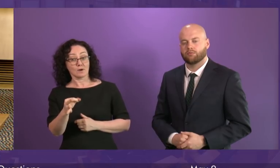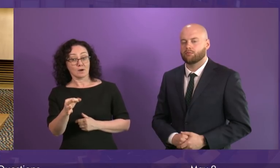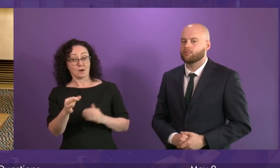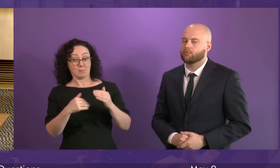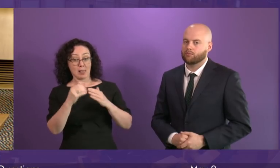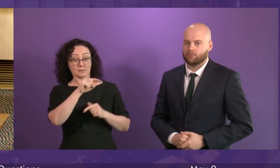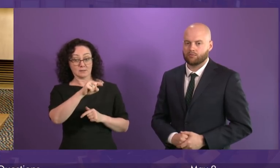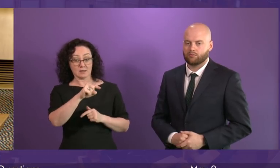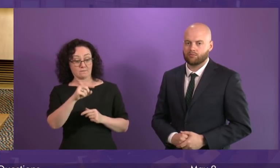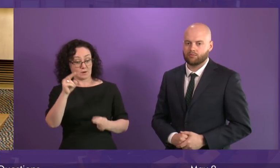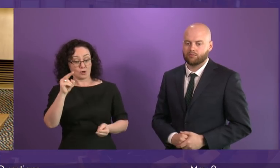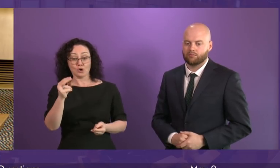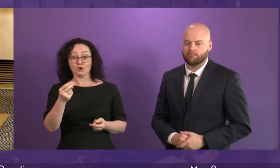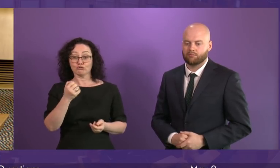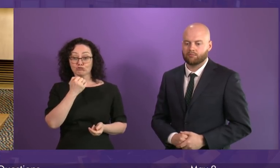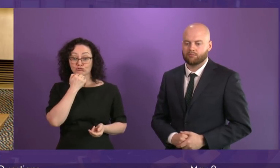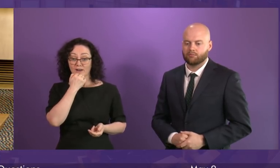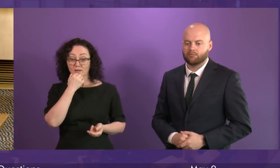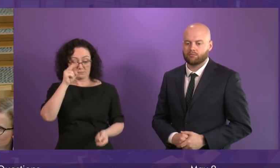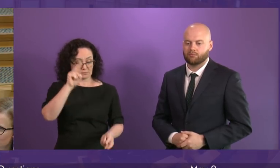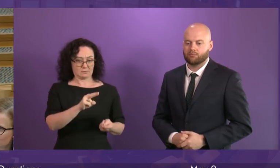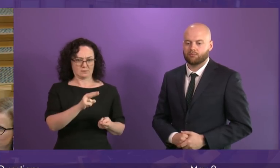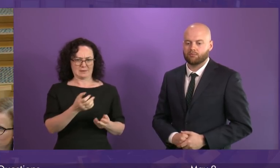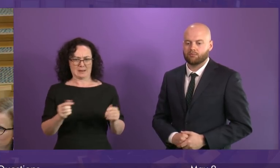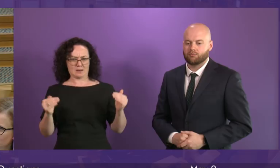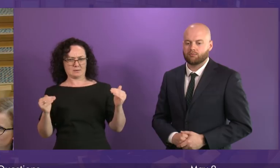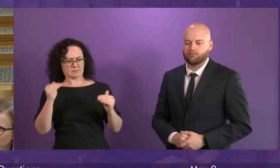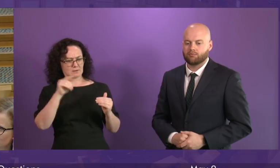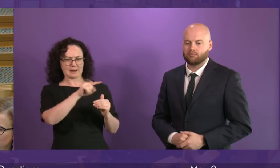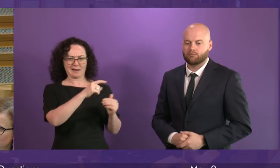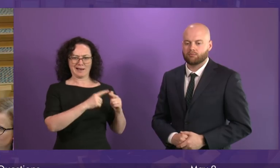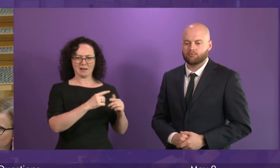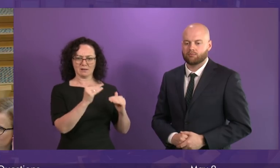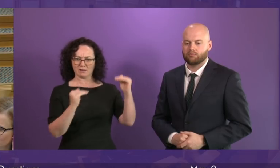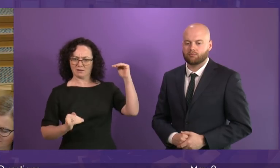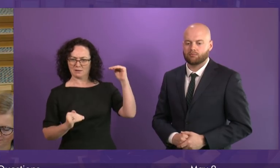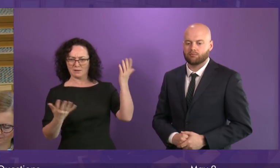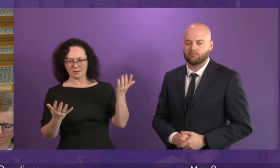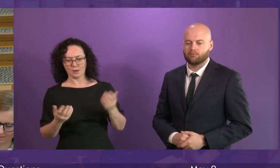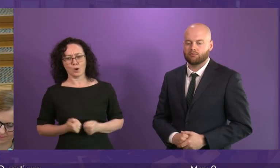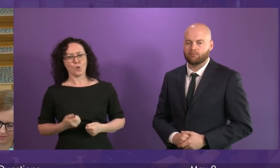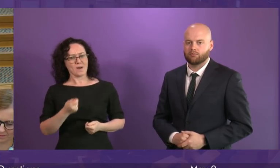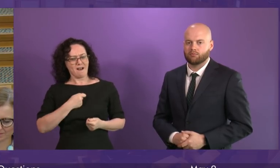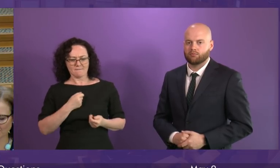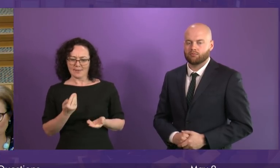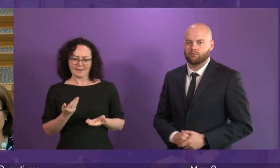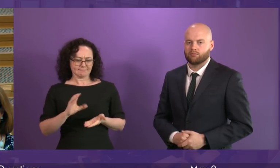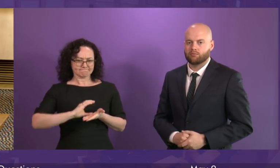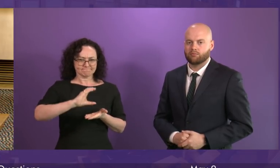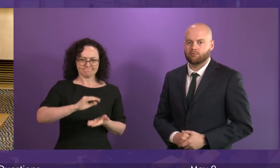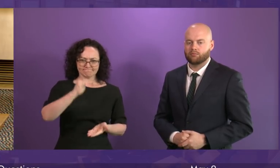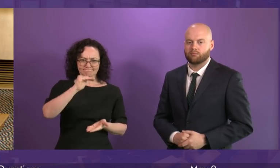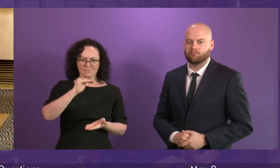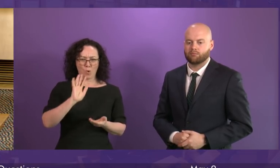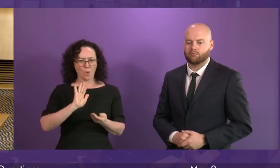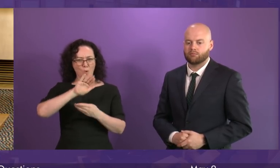are charged a lower rate than they would be in England. We have the most generous package of reliefs, which as I said a moment ago is worth